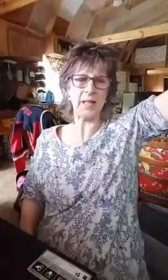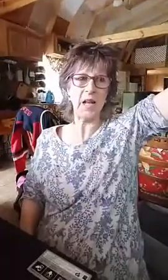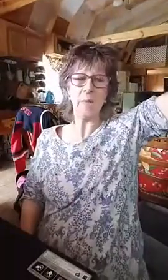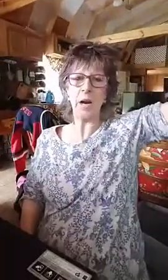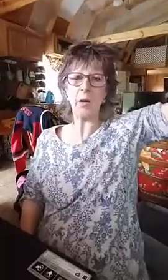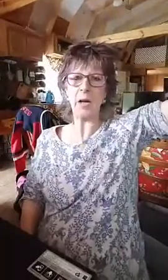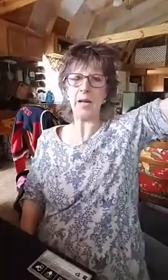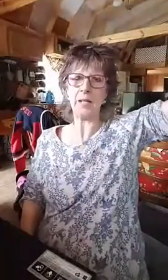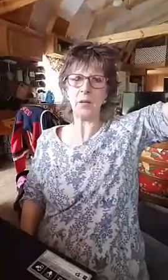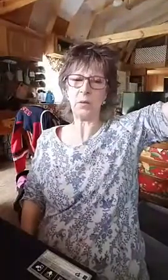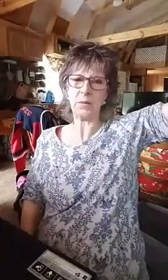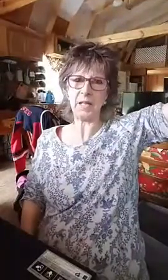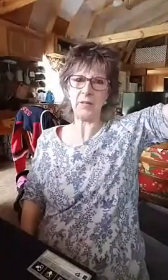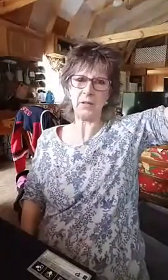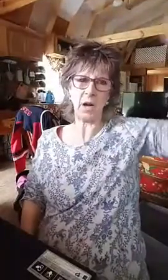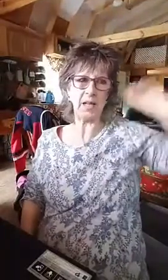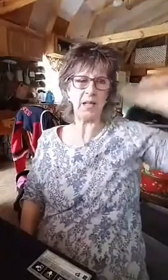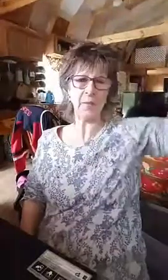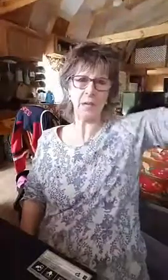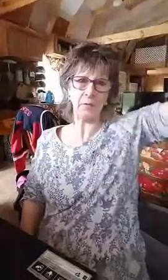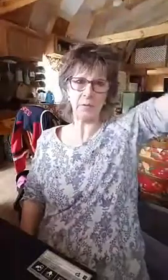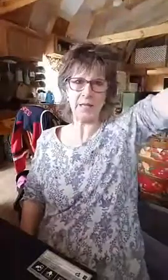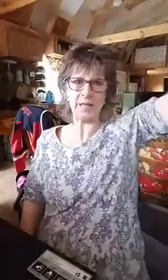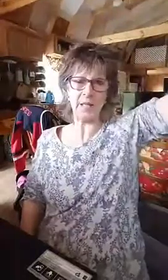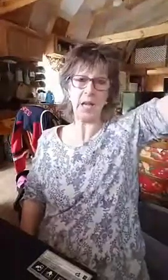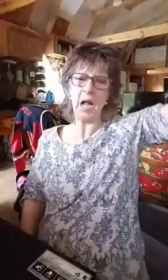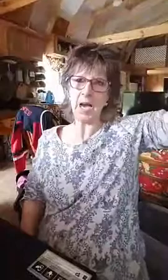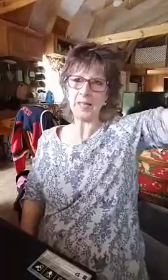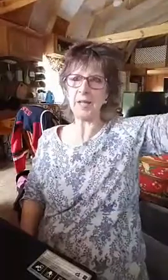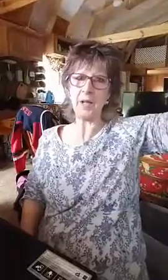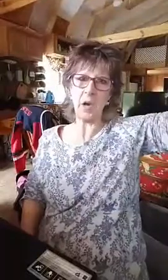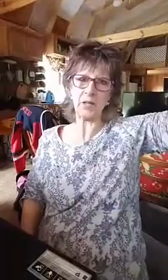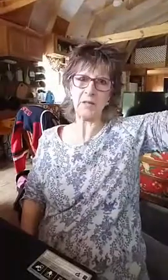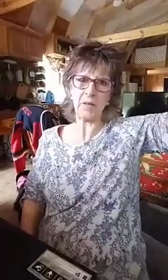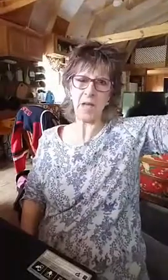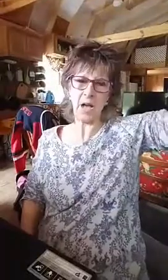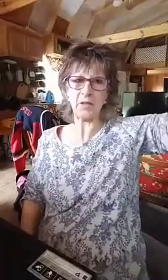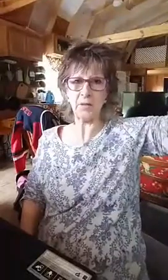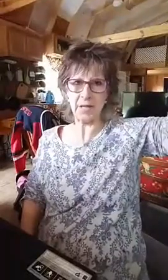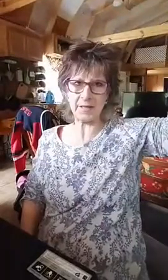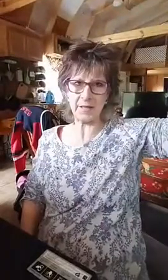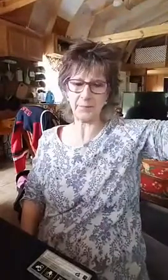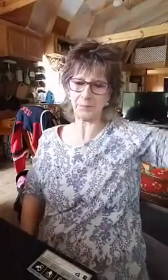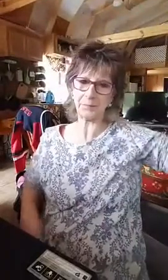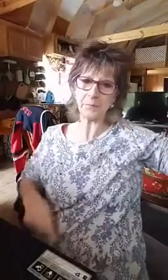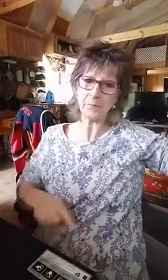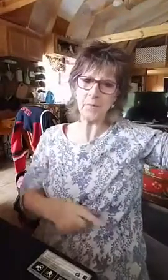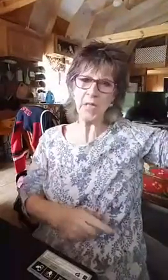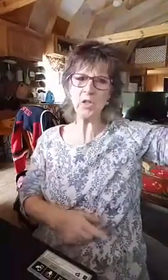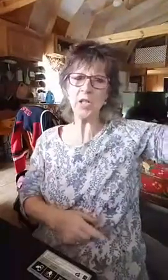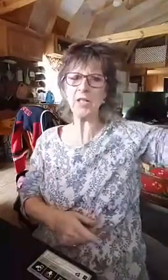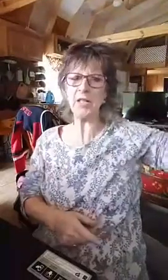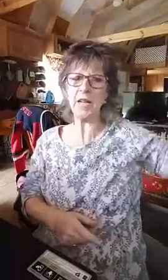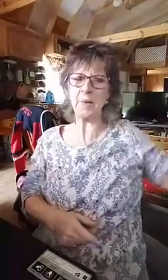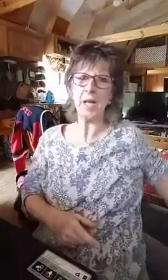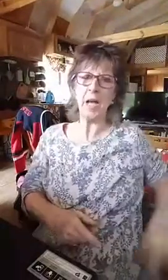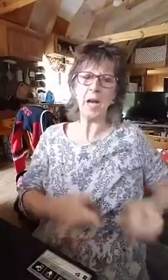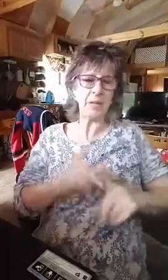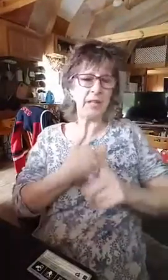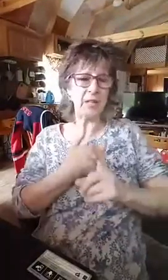my whole household will be saved. So I claim that for my son. I send the host of heaven out to my son in Jesus name. Everything I do